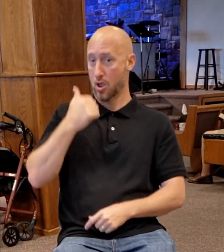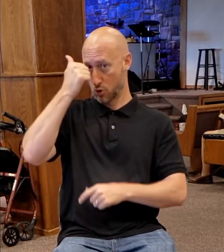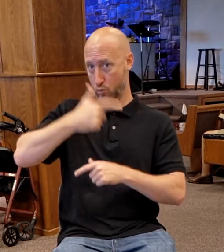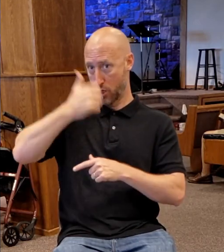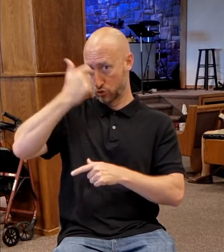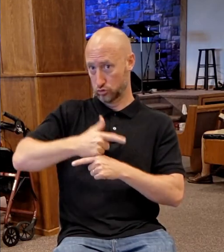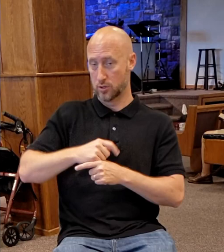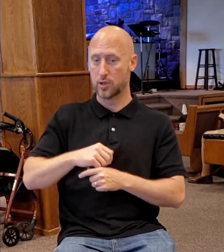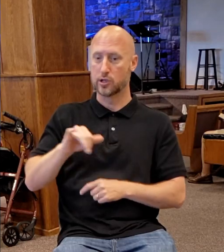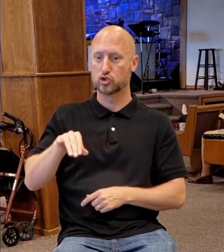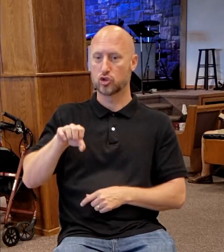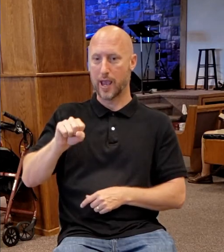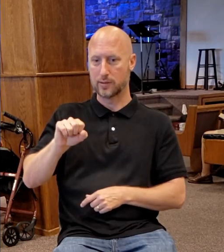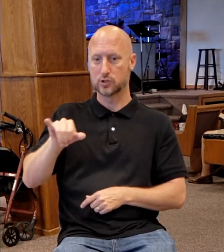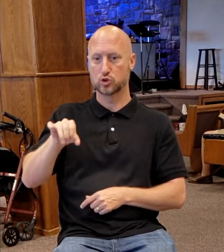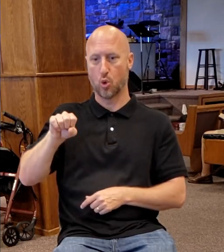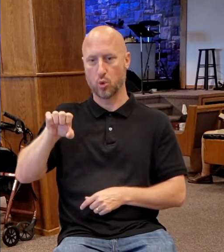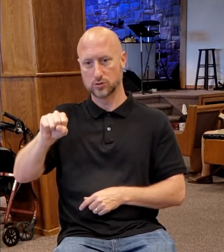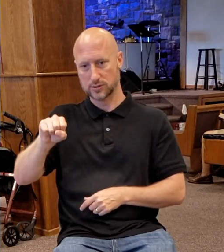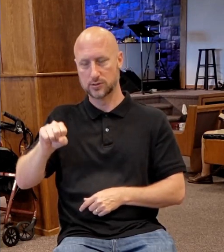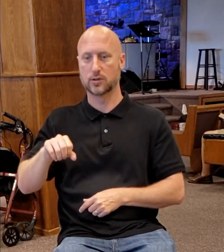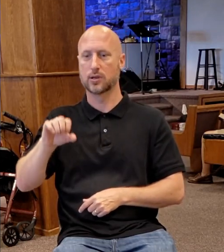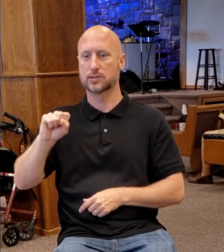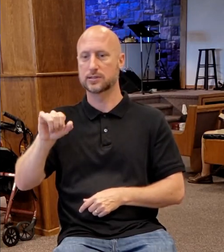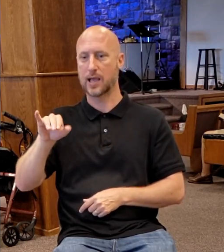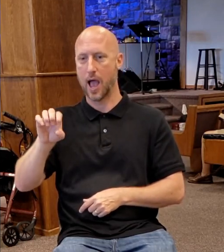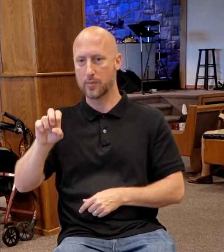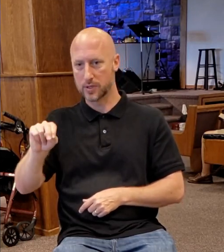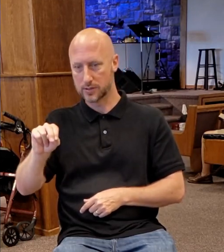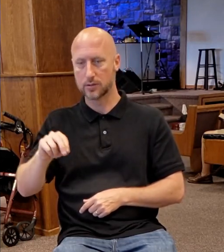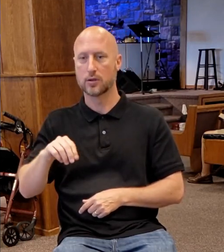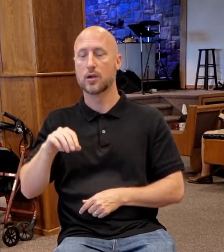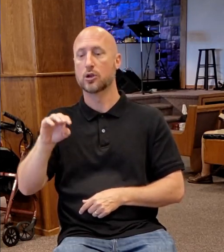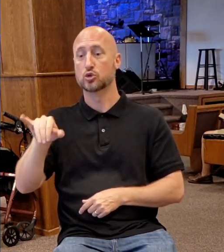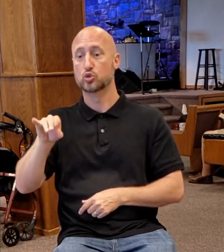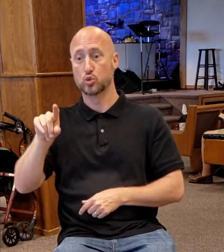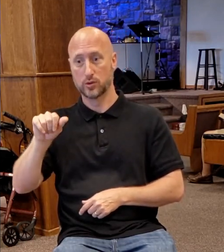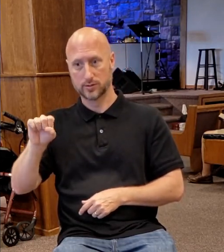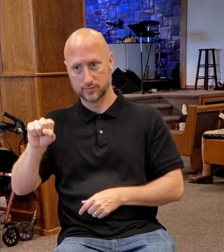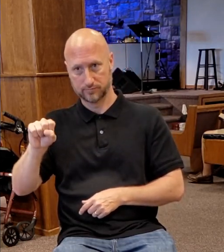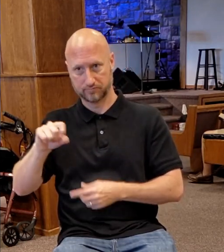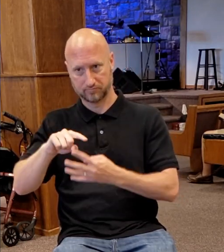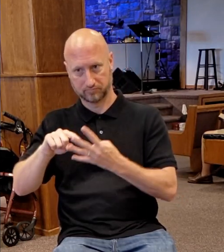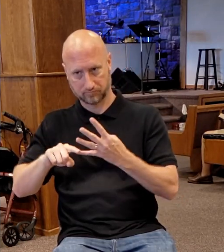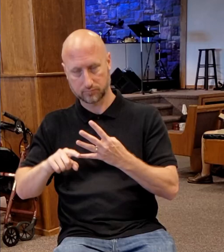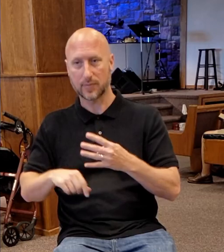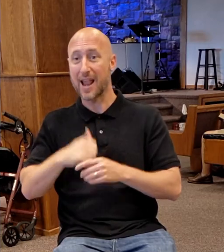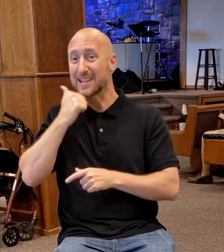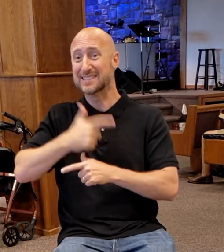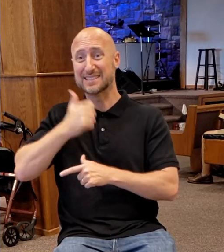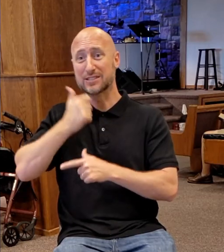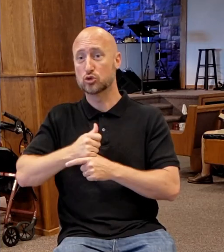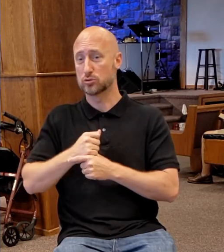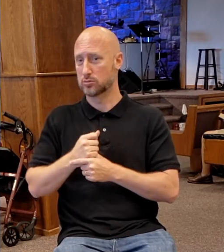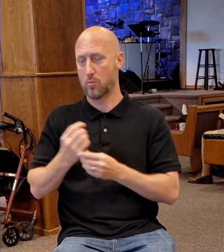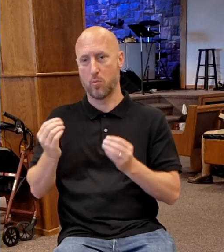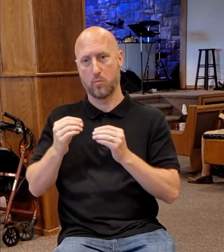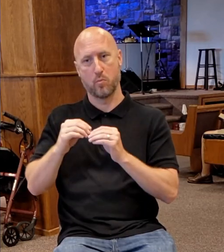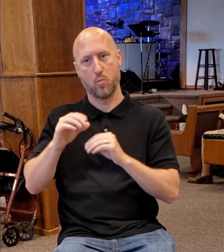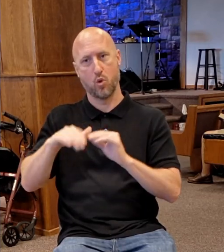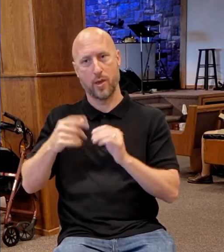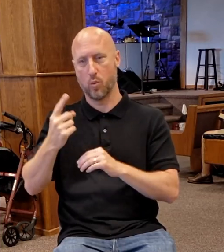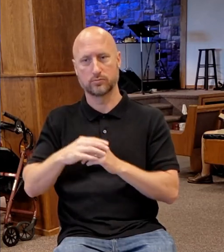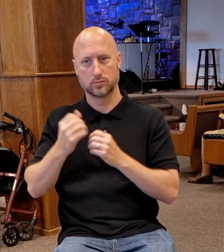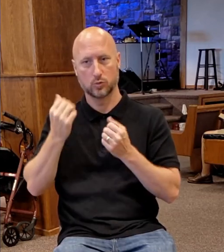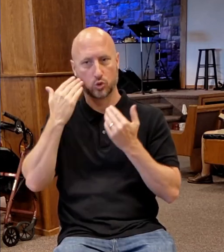James, Josie, Simon, and Judah. And sisters, plural. We don't know how many. And no doubt, his dad's a